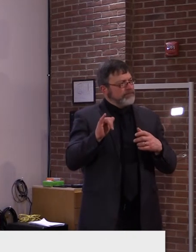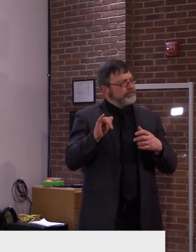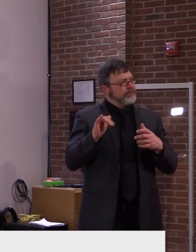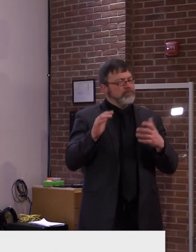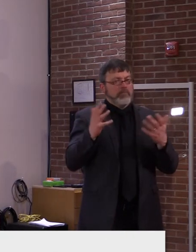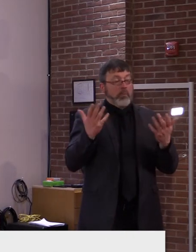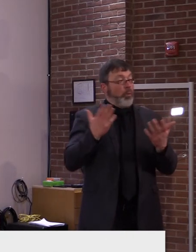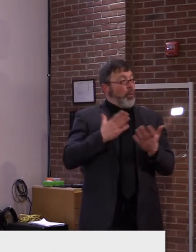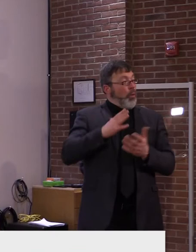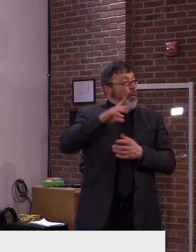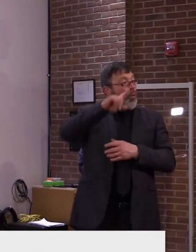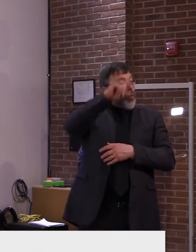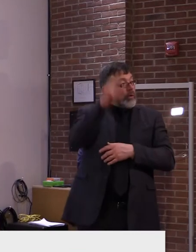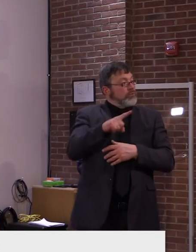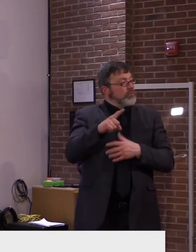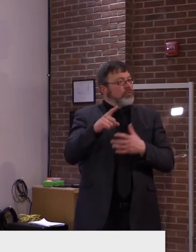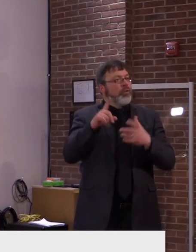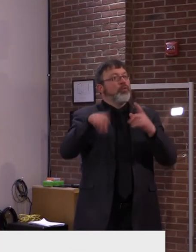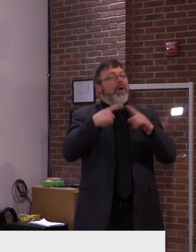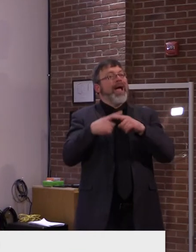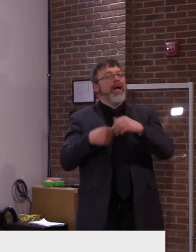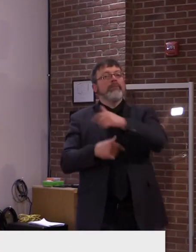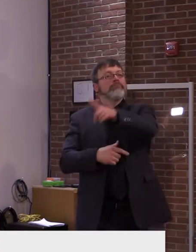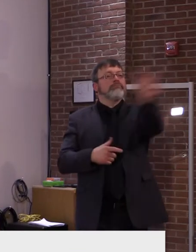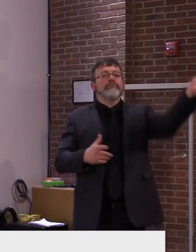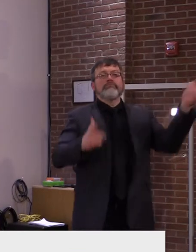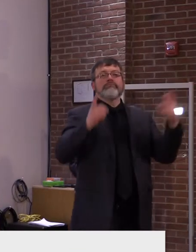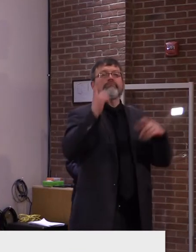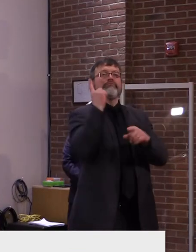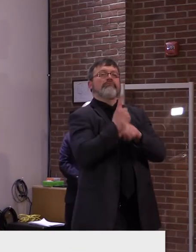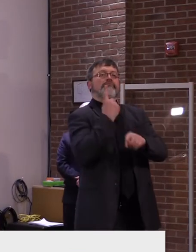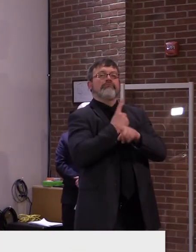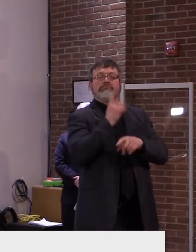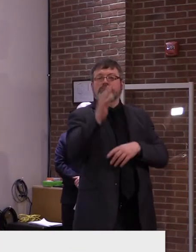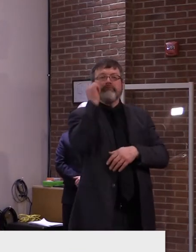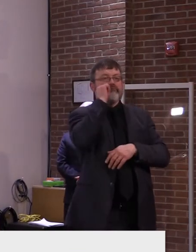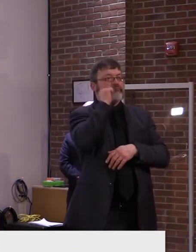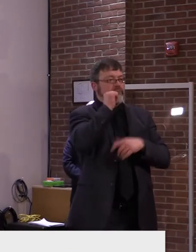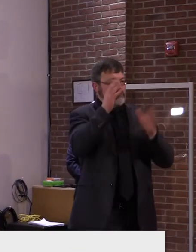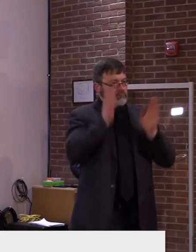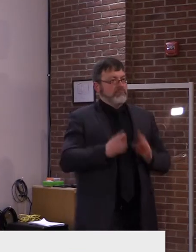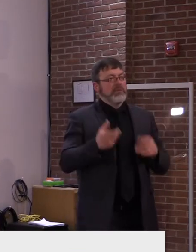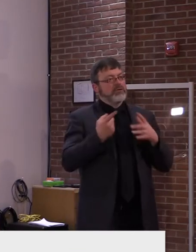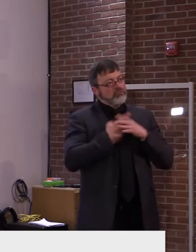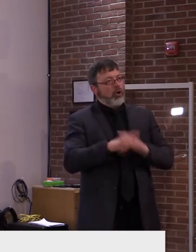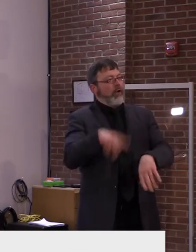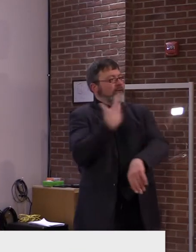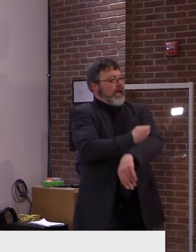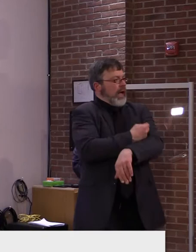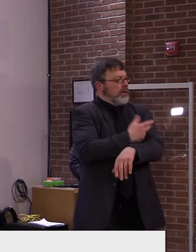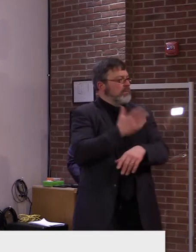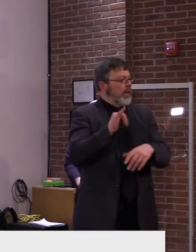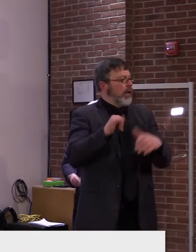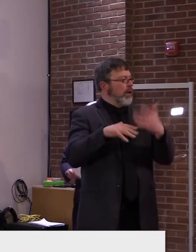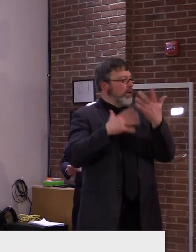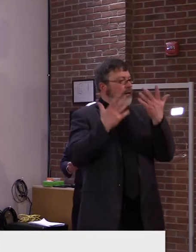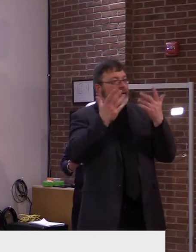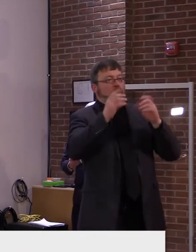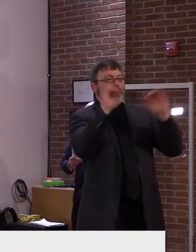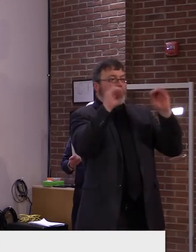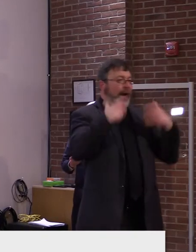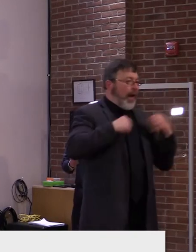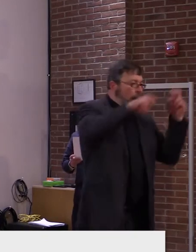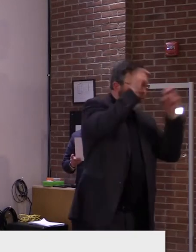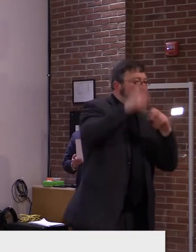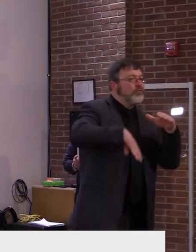Well, again, we're going to consider that next phase after we finish with the health conditions, uh, category, but that's a